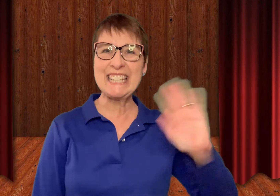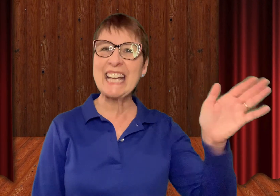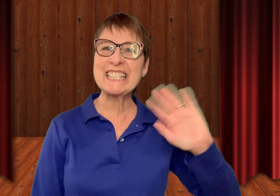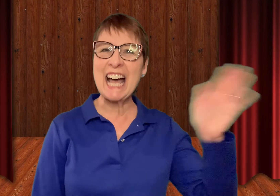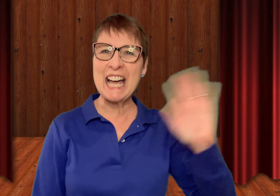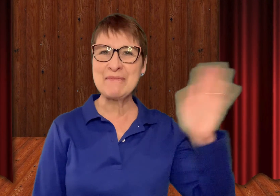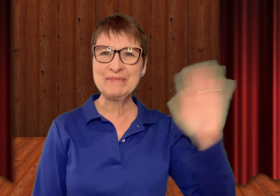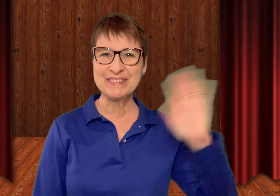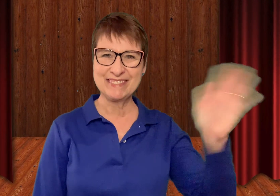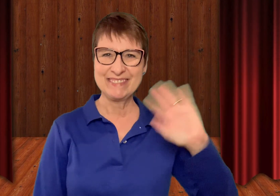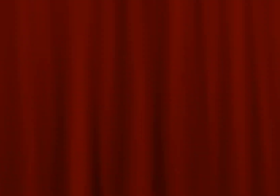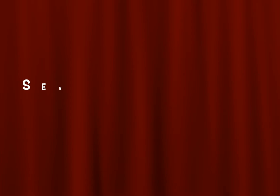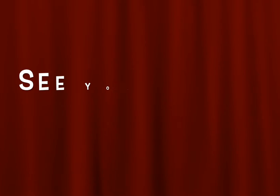next time! Now